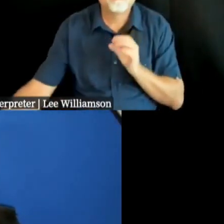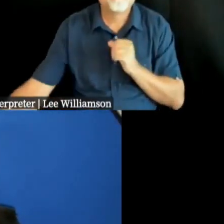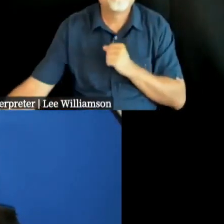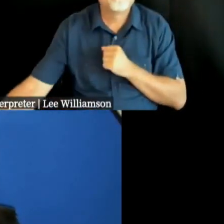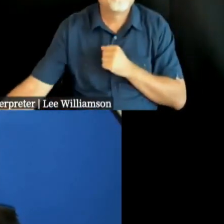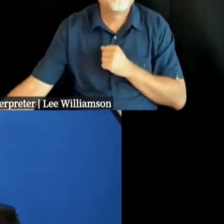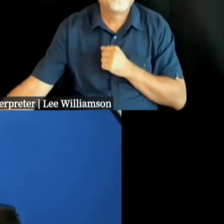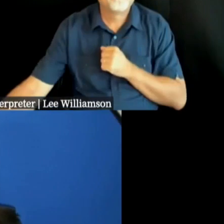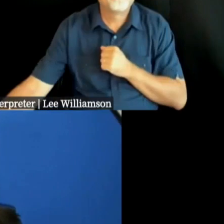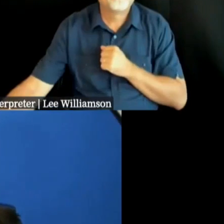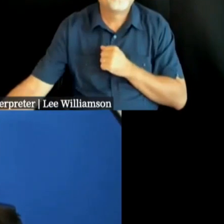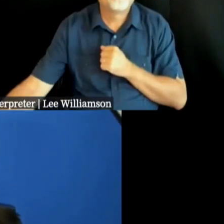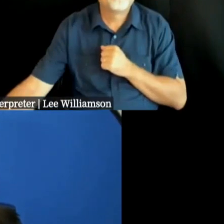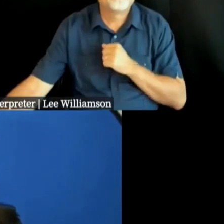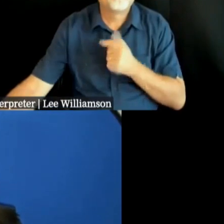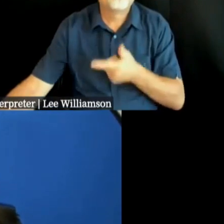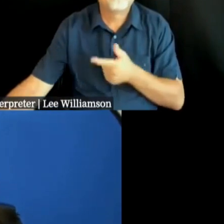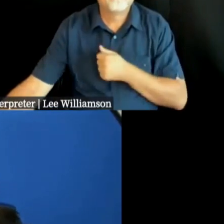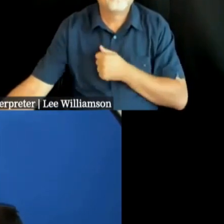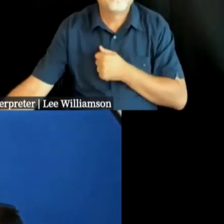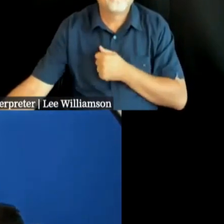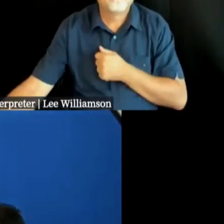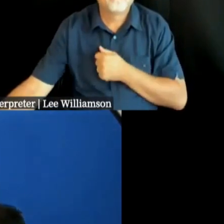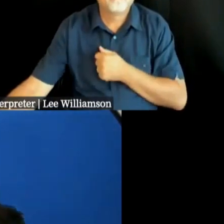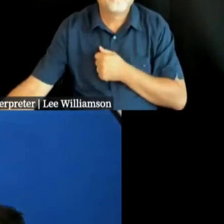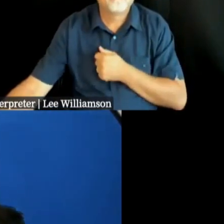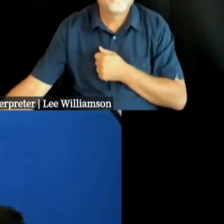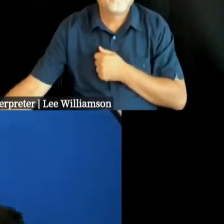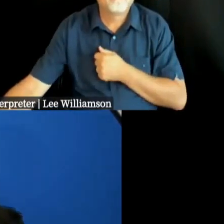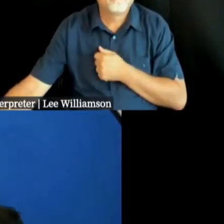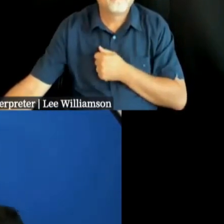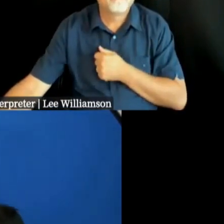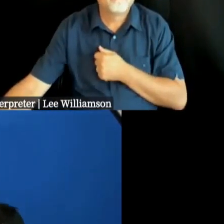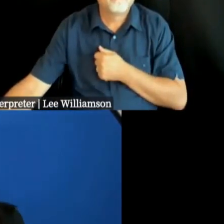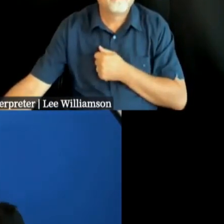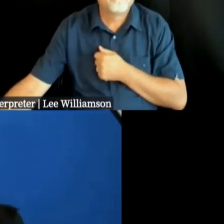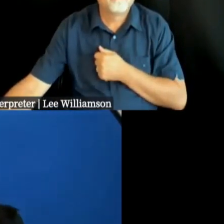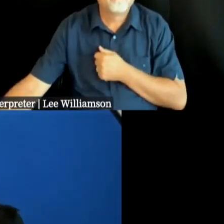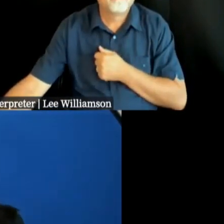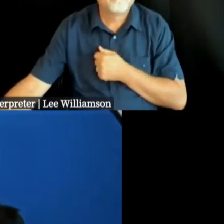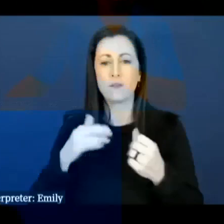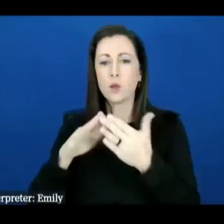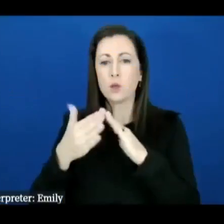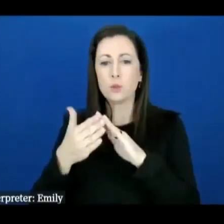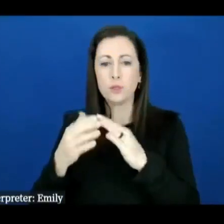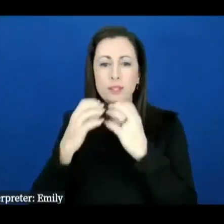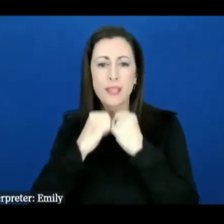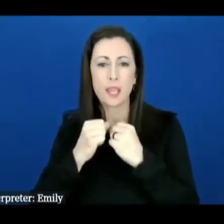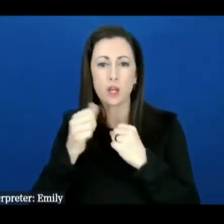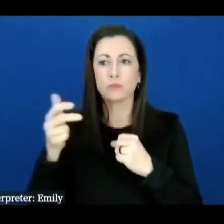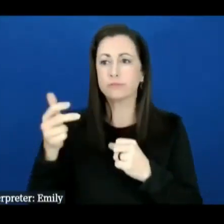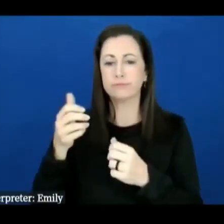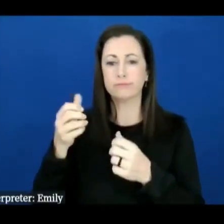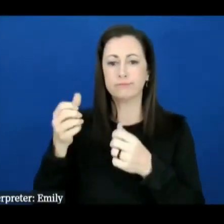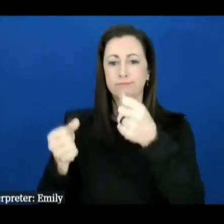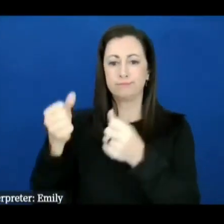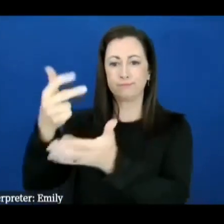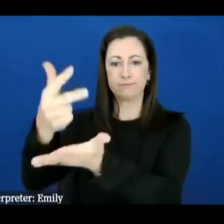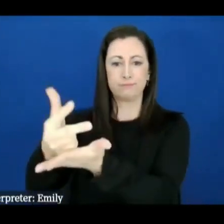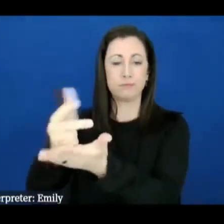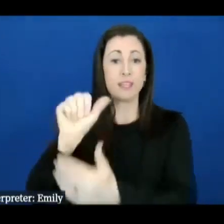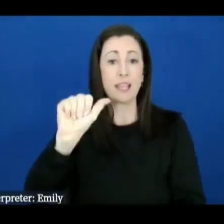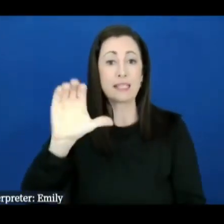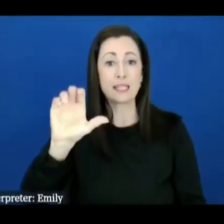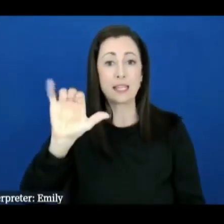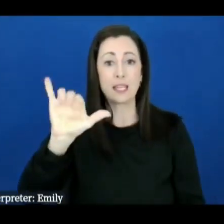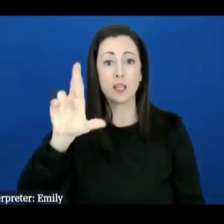today Novant Health will have a community care cruiser that's going to be on site at AC Reynolds High School at WN